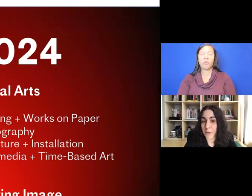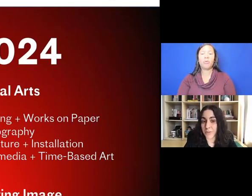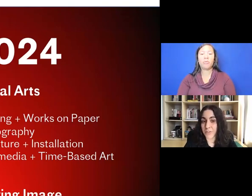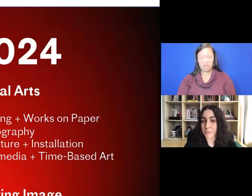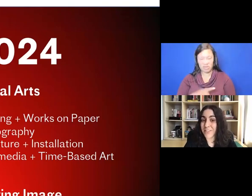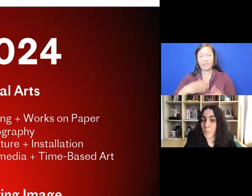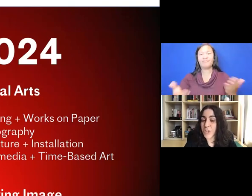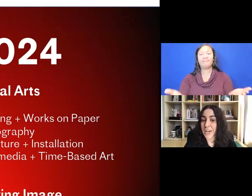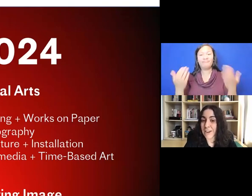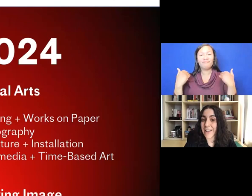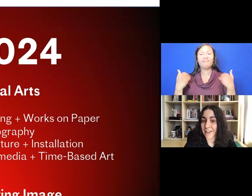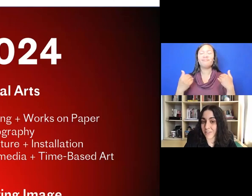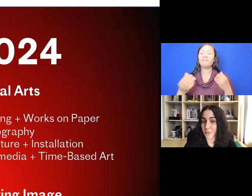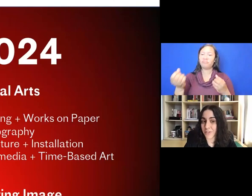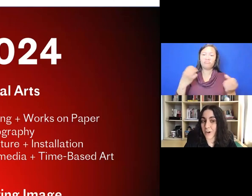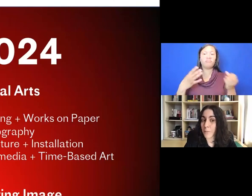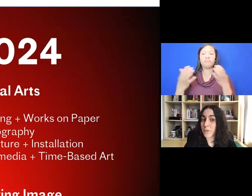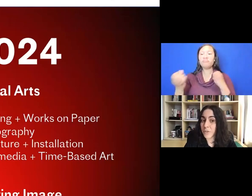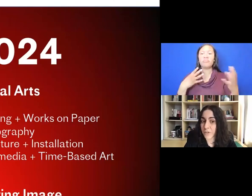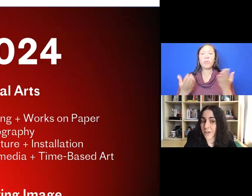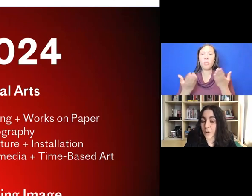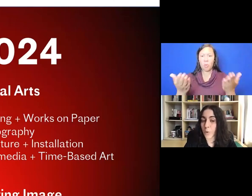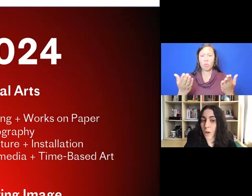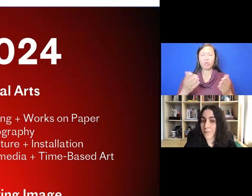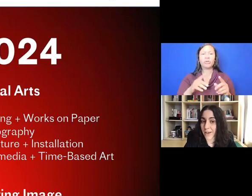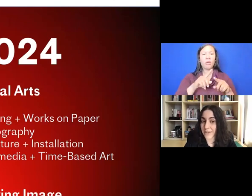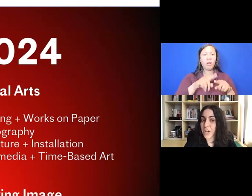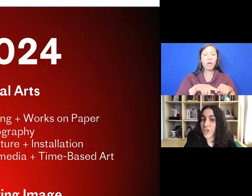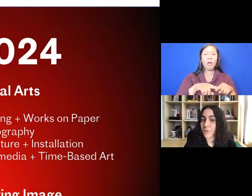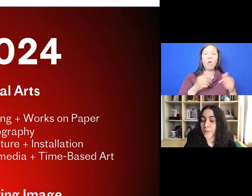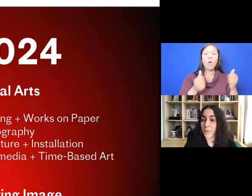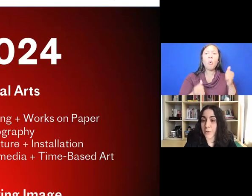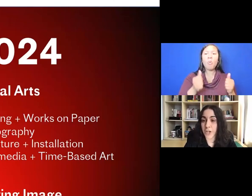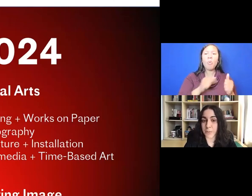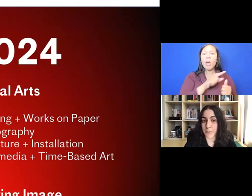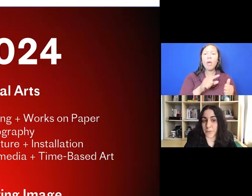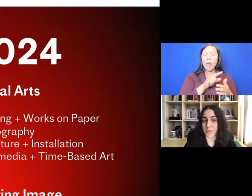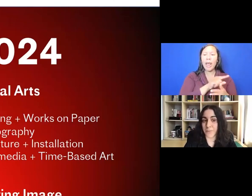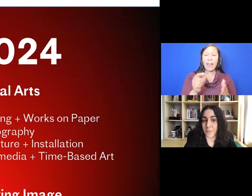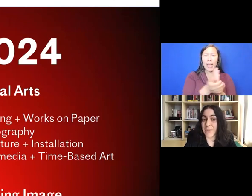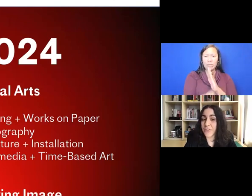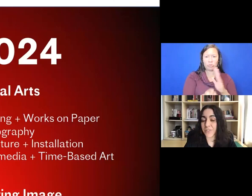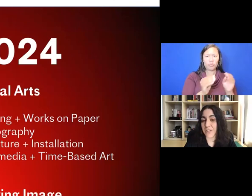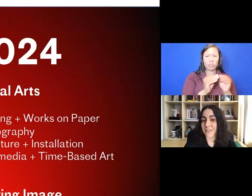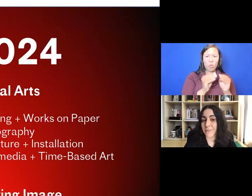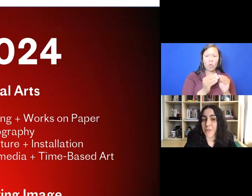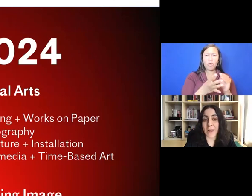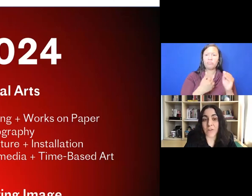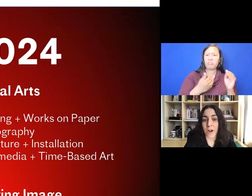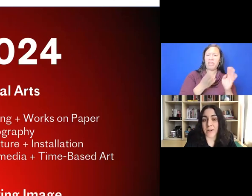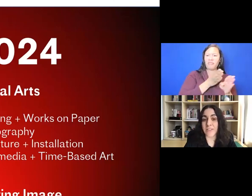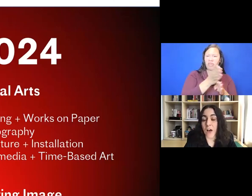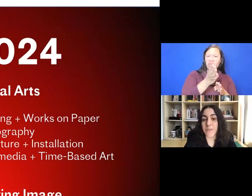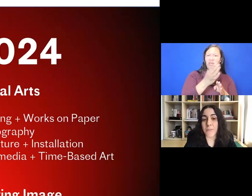their proposals based on which area experts are most suited and qualified to review the project proposal, with the understanding that